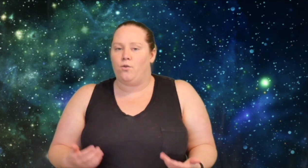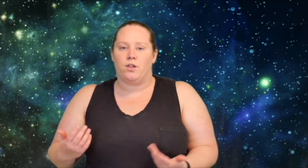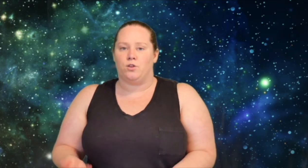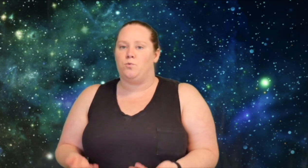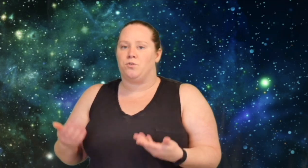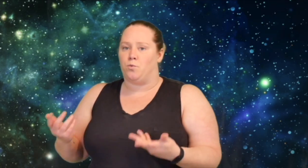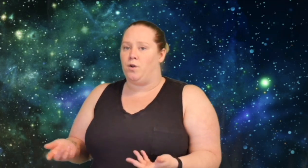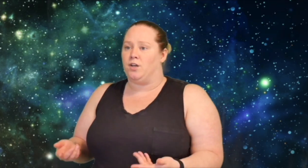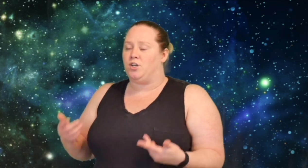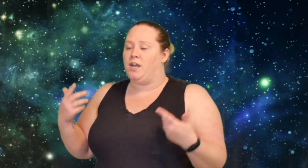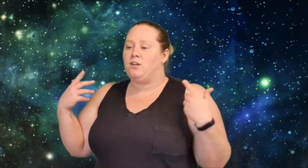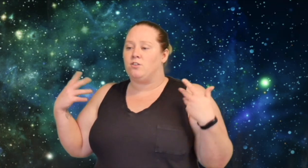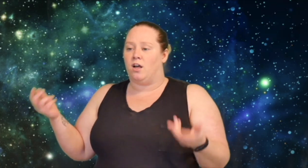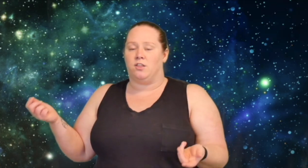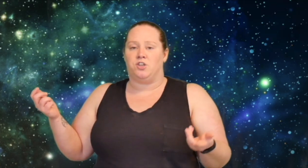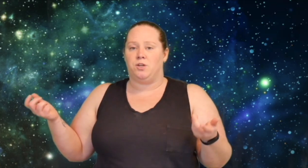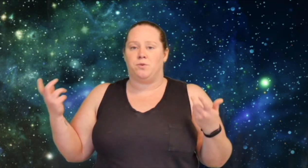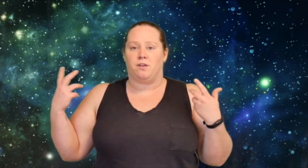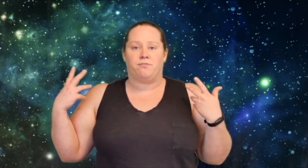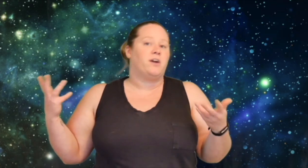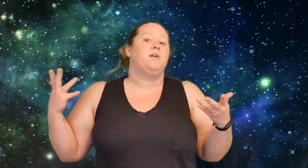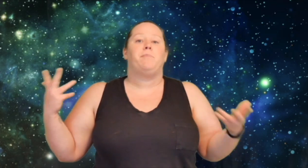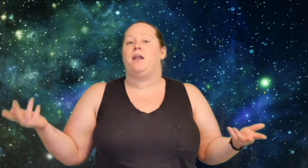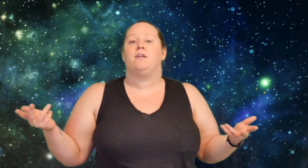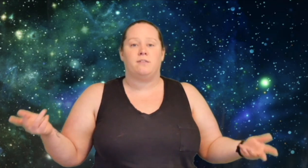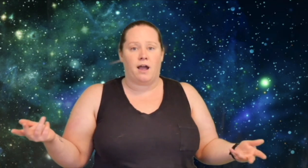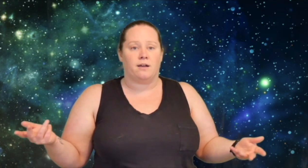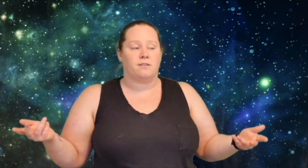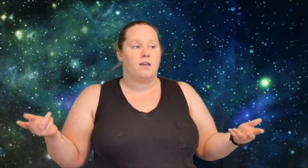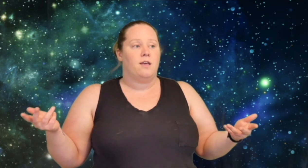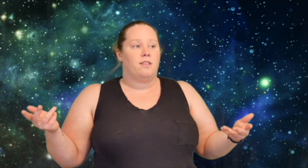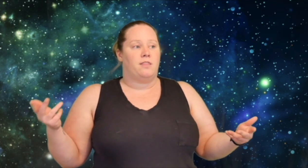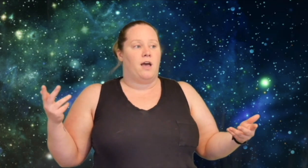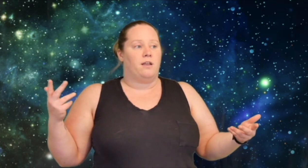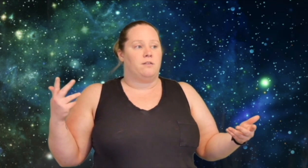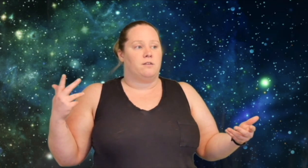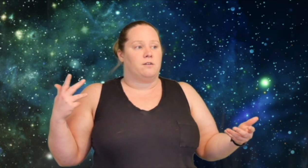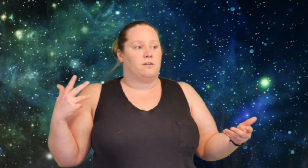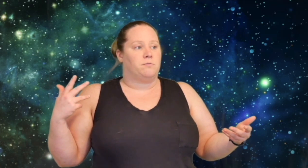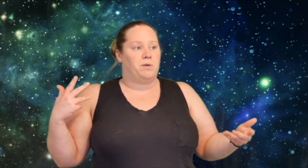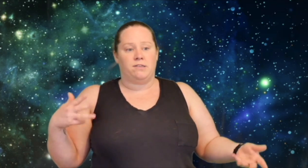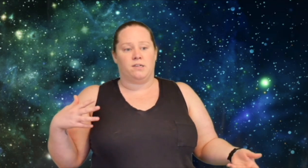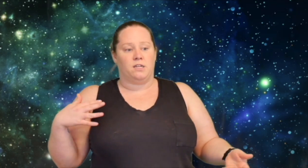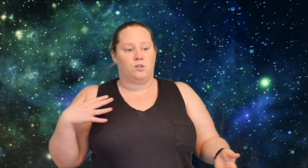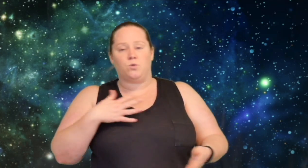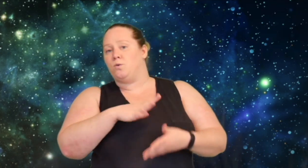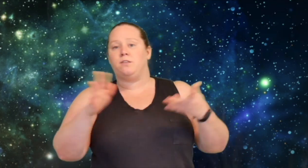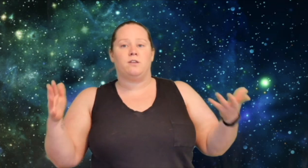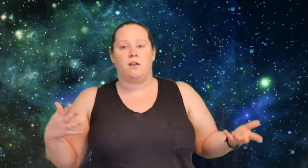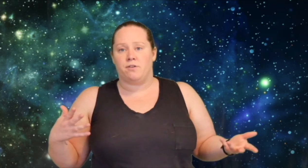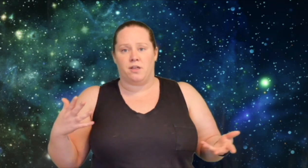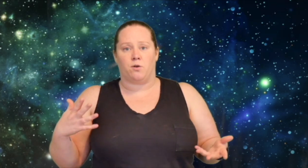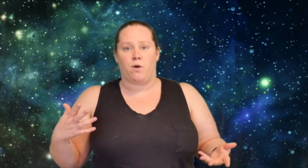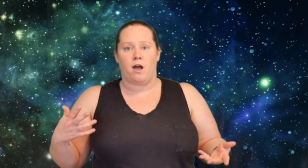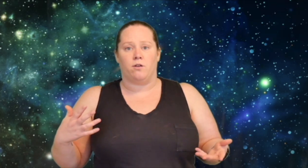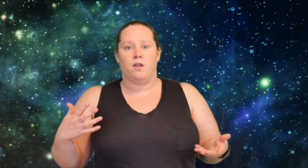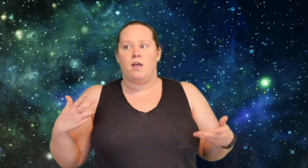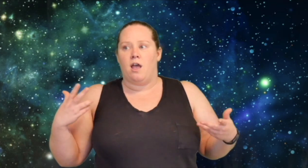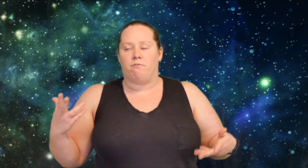that Lou was a witch. He just thought that she was a fucking pain in his ass that basically twisted everything around, and